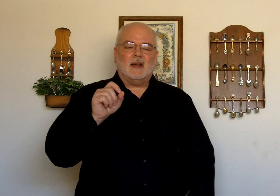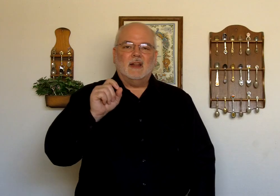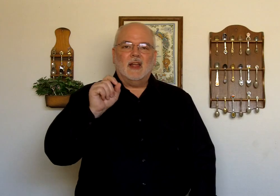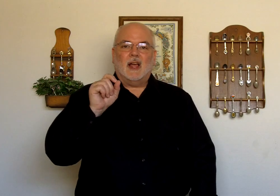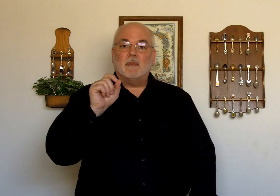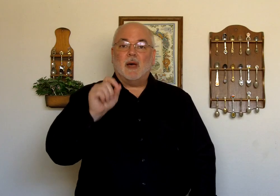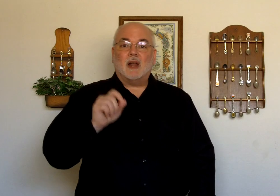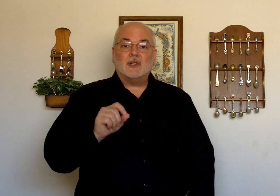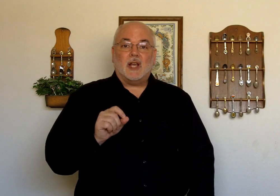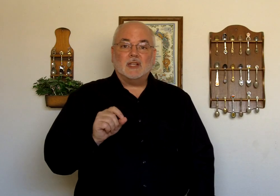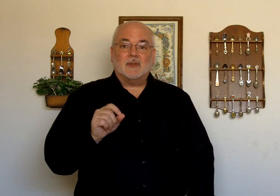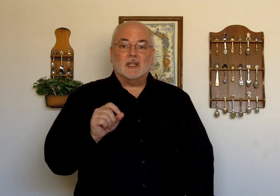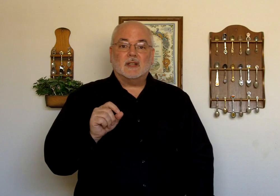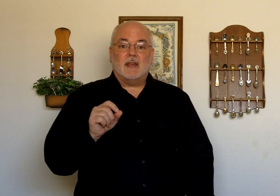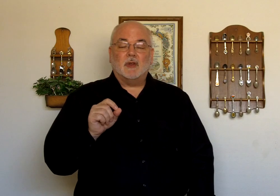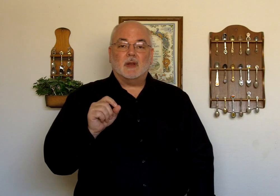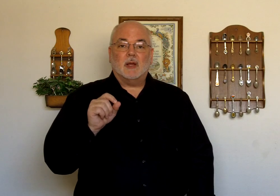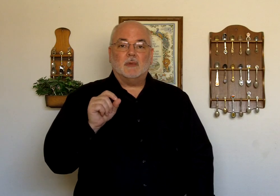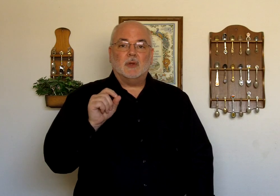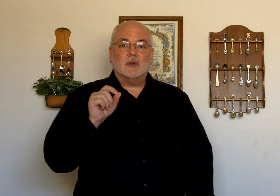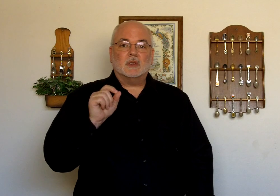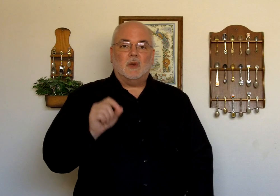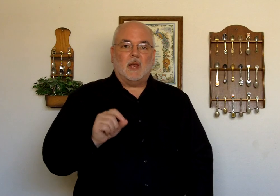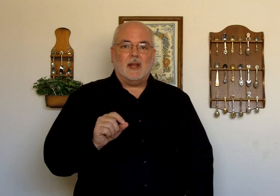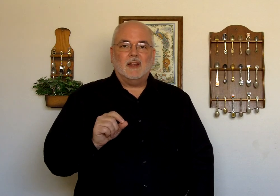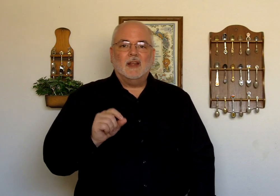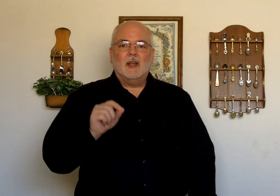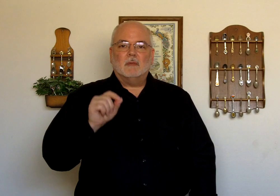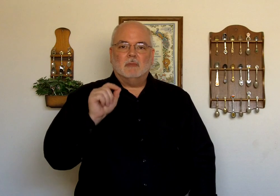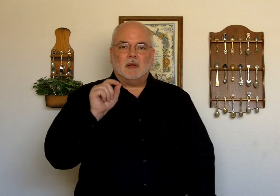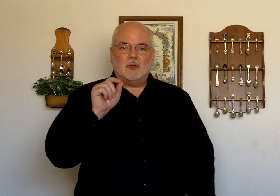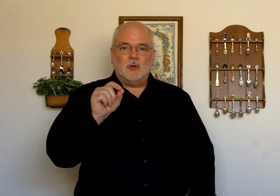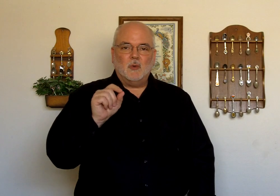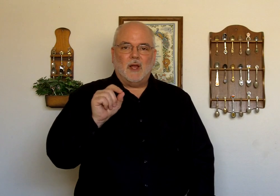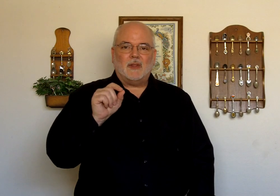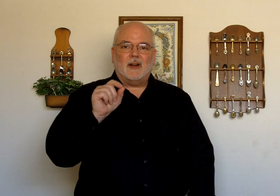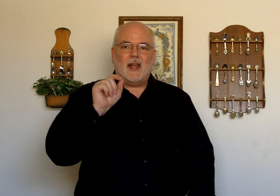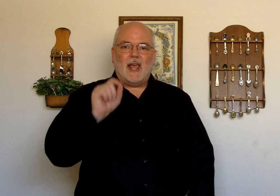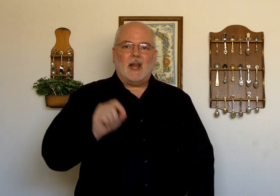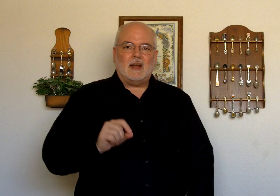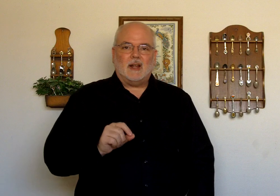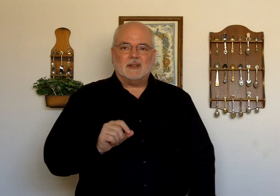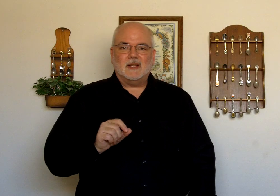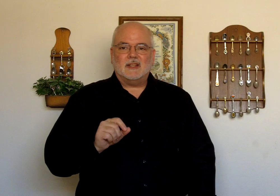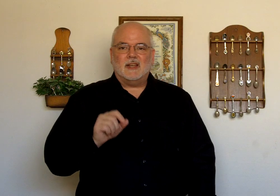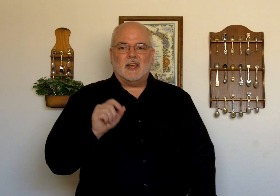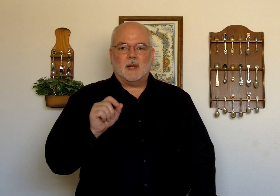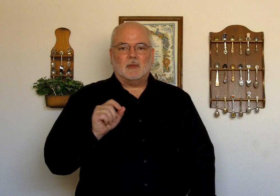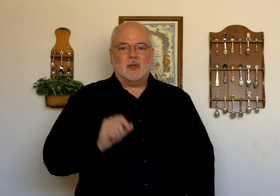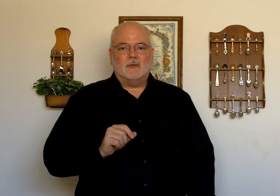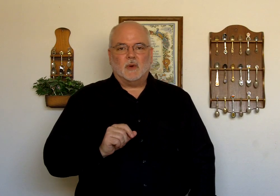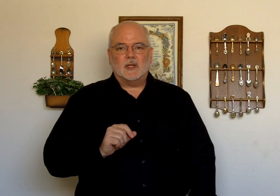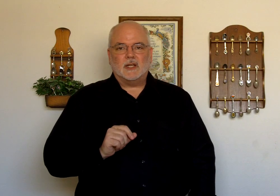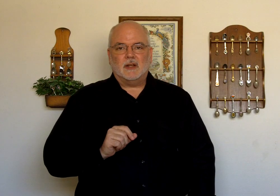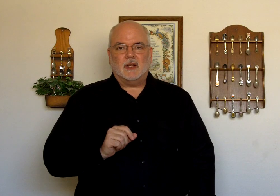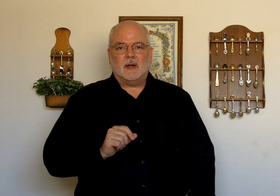it. I apologize for this having come to you so late. But do well there at LTC. And I'm looking forward to seeing you there. there.